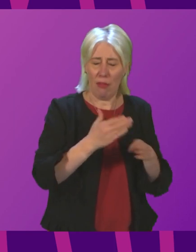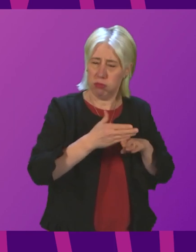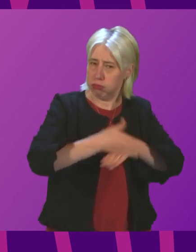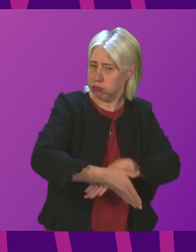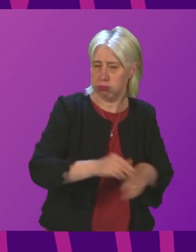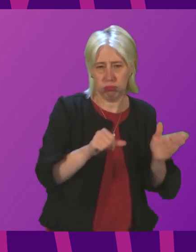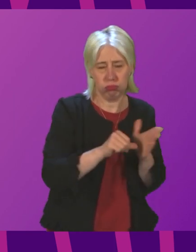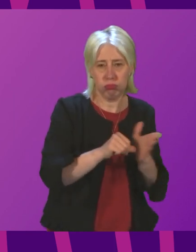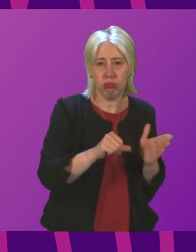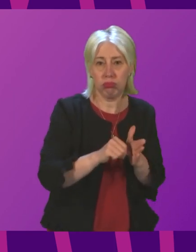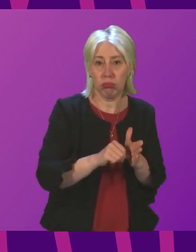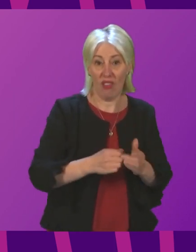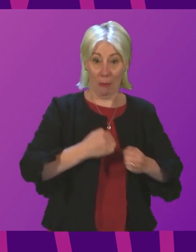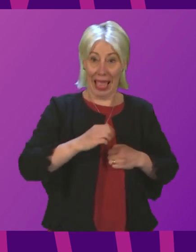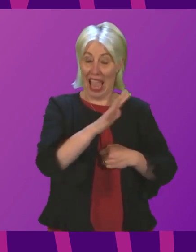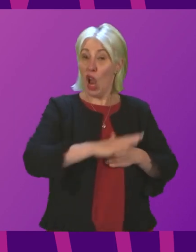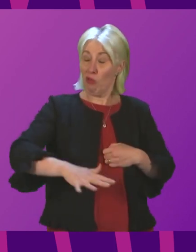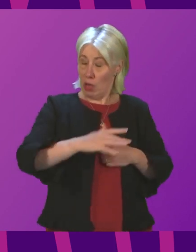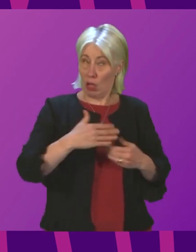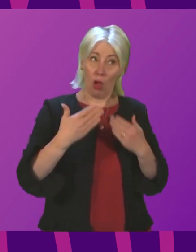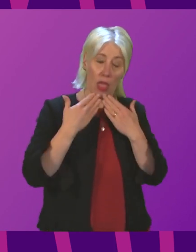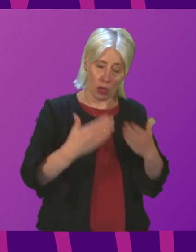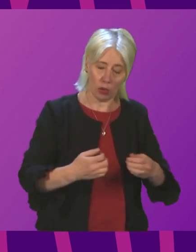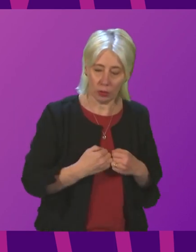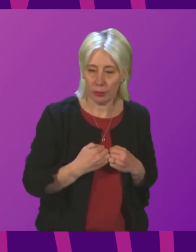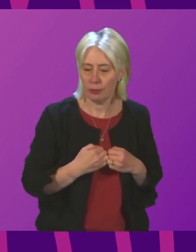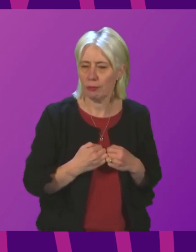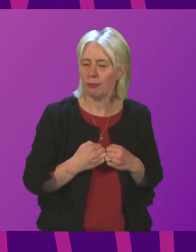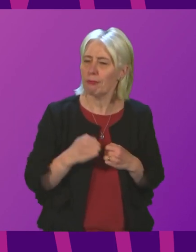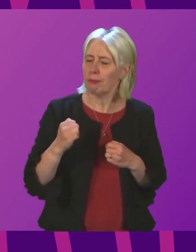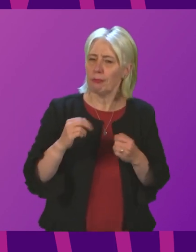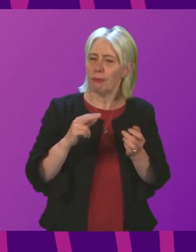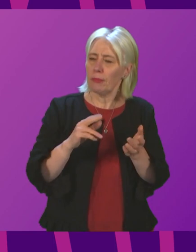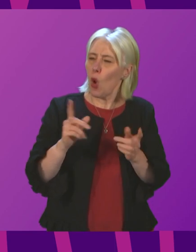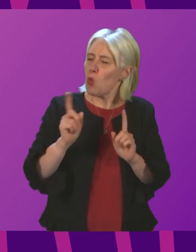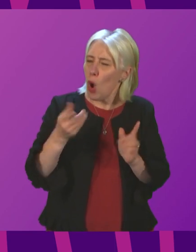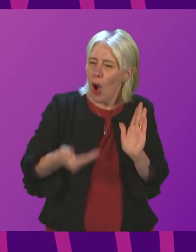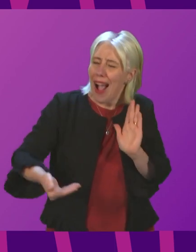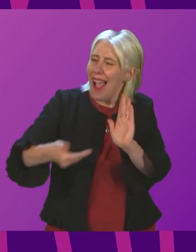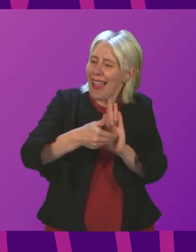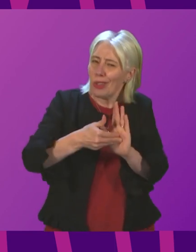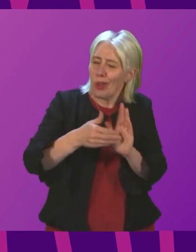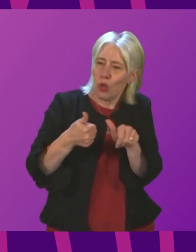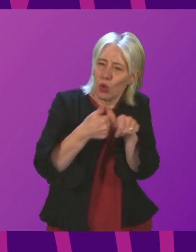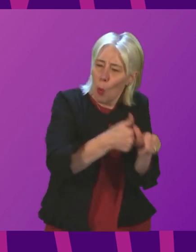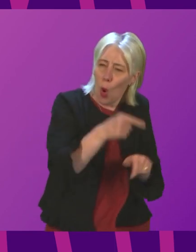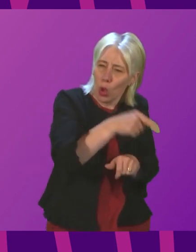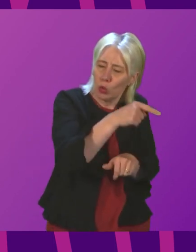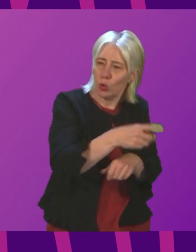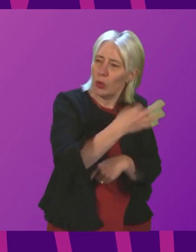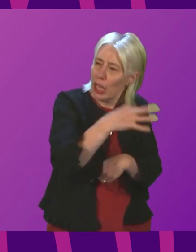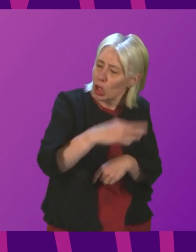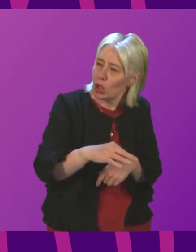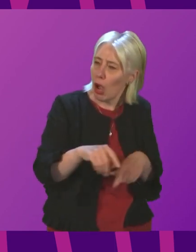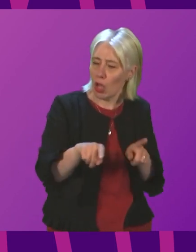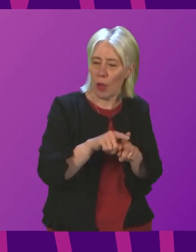my constituents in Airdre and Short. So can the Cabinet Secretary outline again what additional support has been given to NHS Lanarkshire and in particular